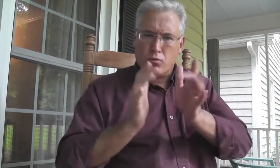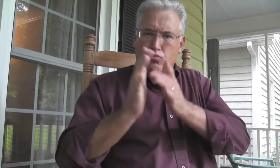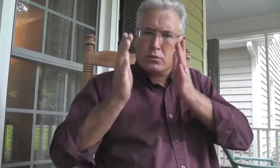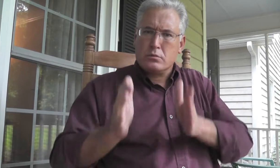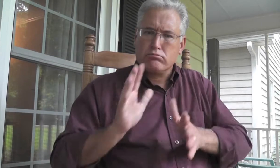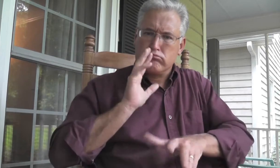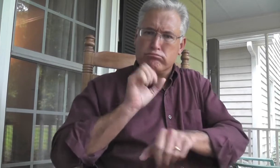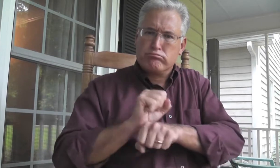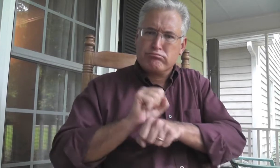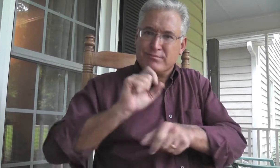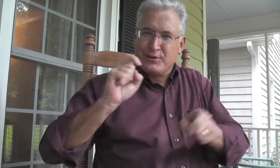buried it.